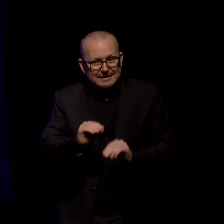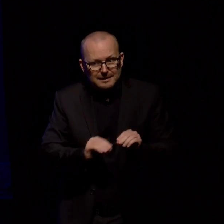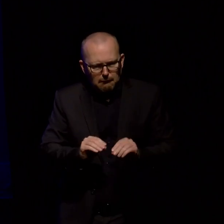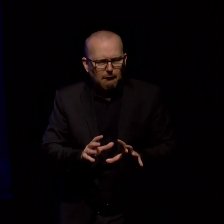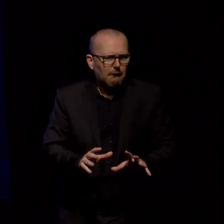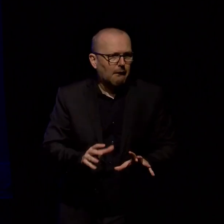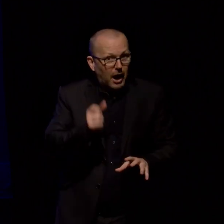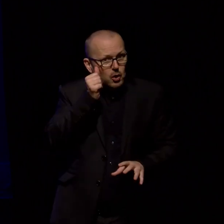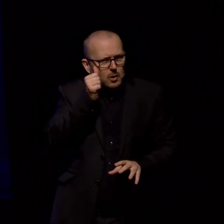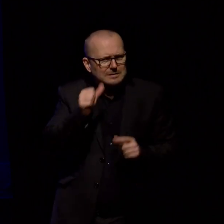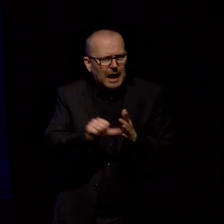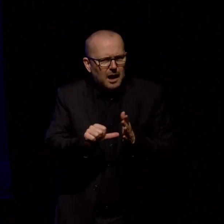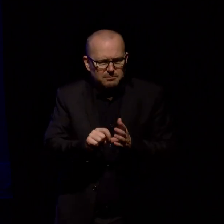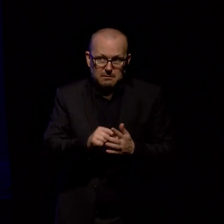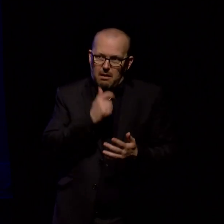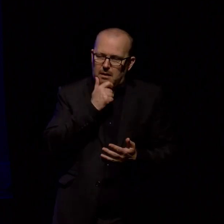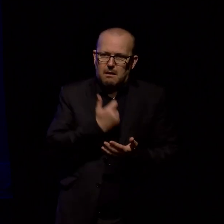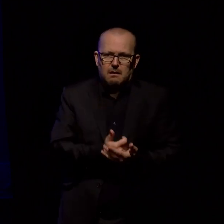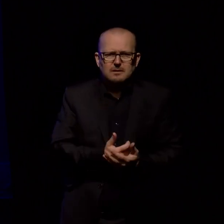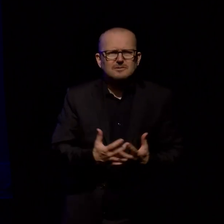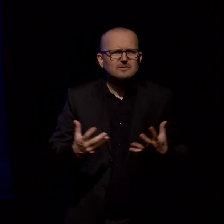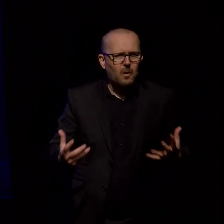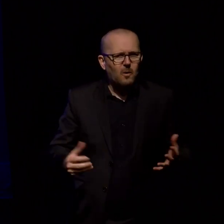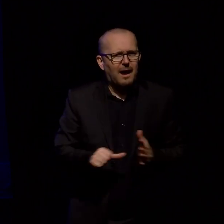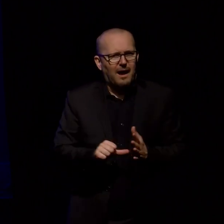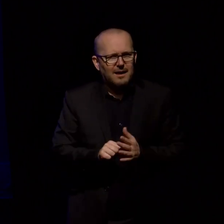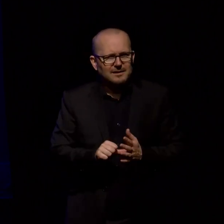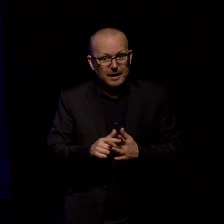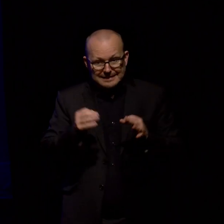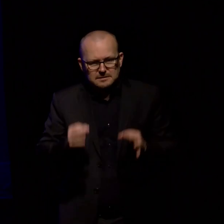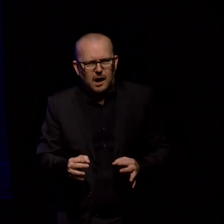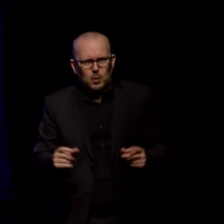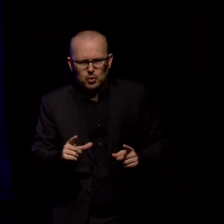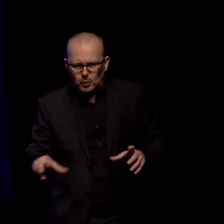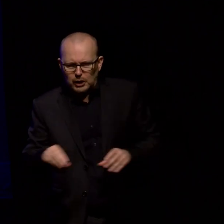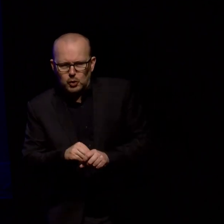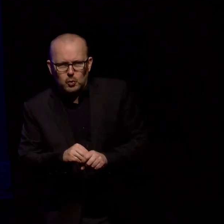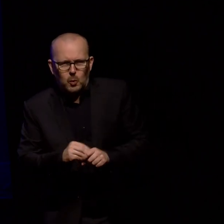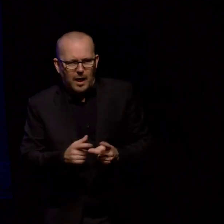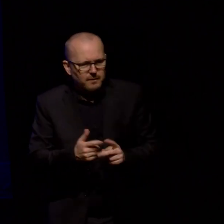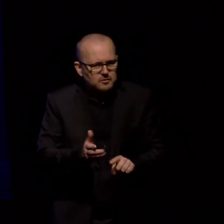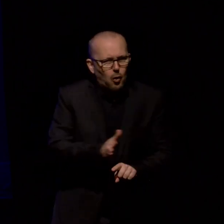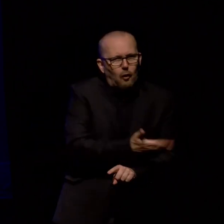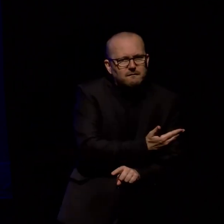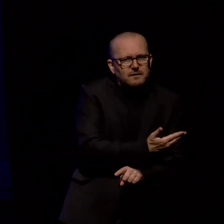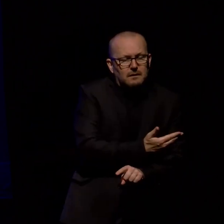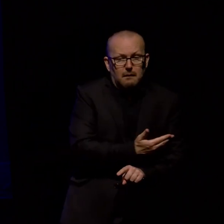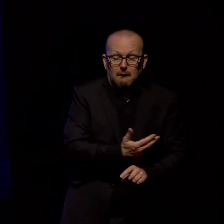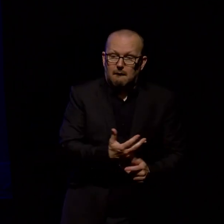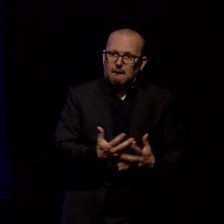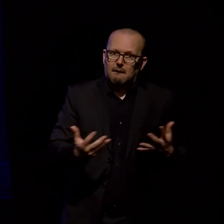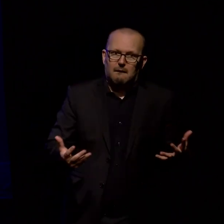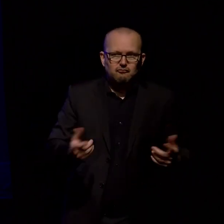hard but oh my goodness it's whoa but anyway that aside that's but so much respect